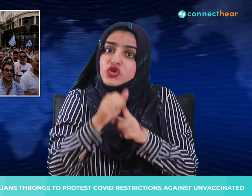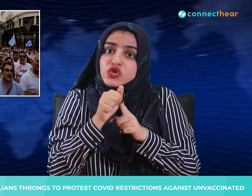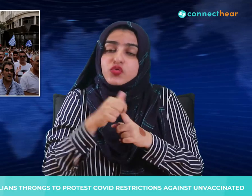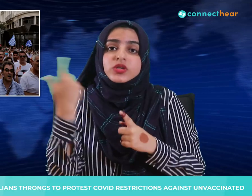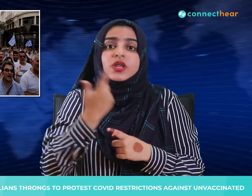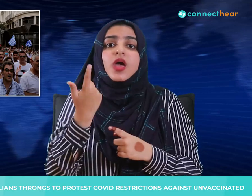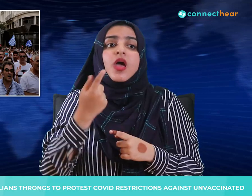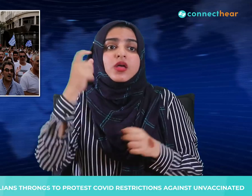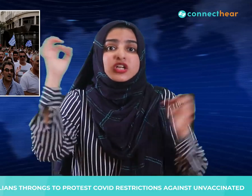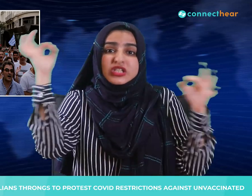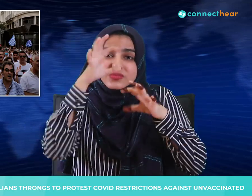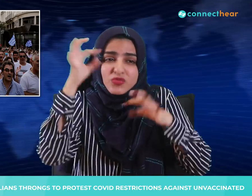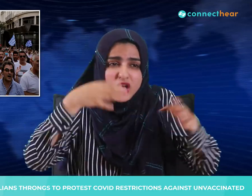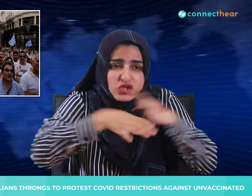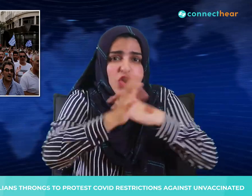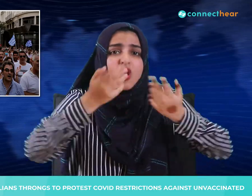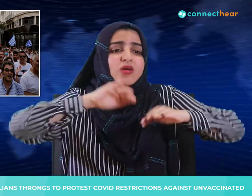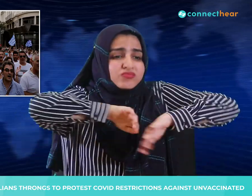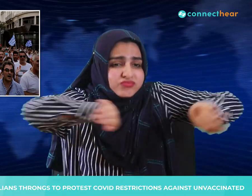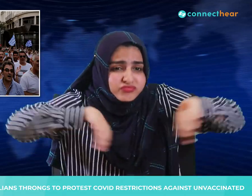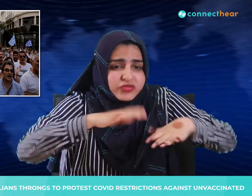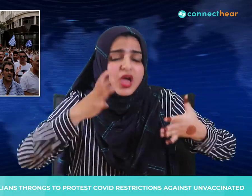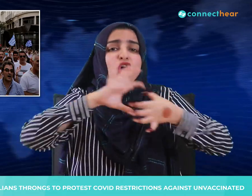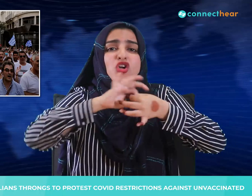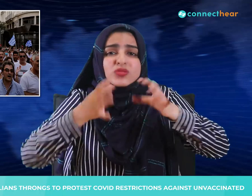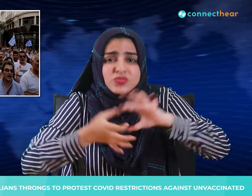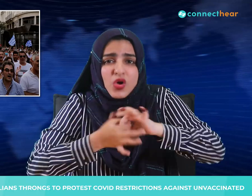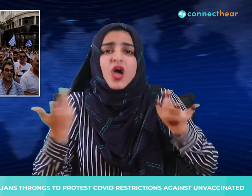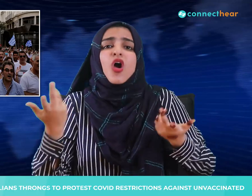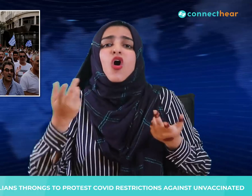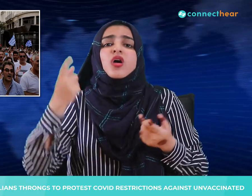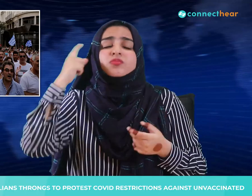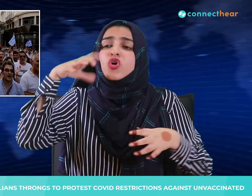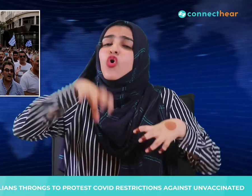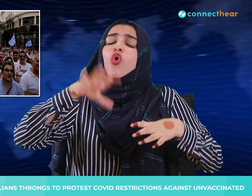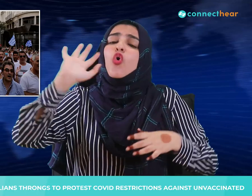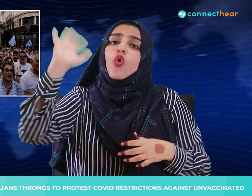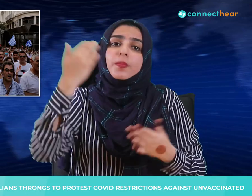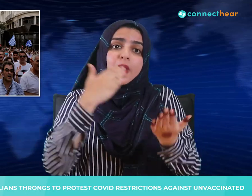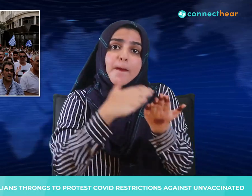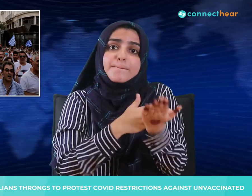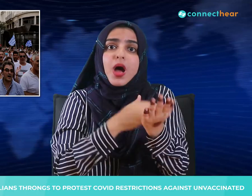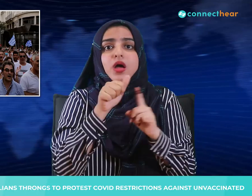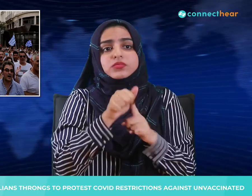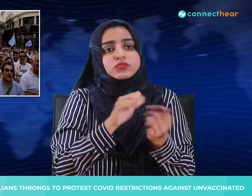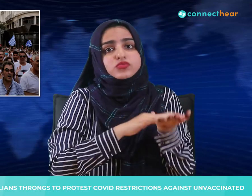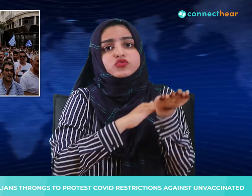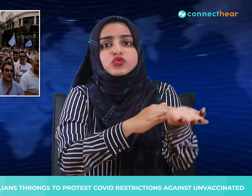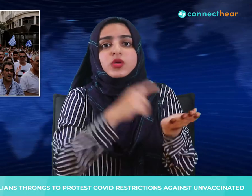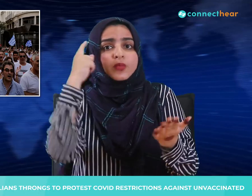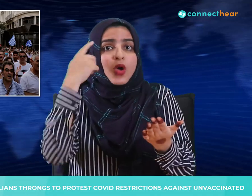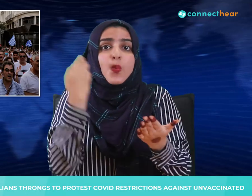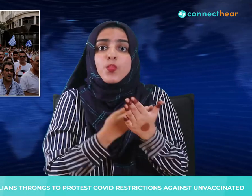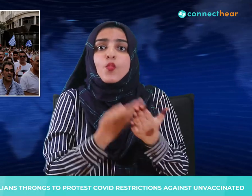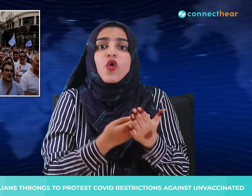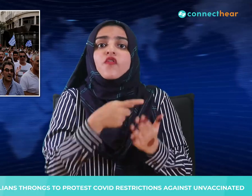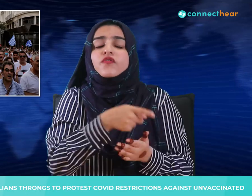museums, indoor swimming pools or sports stadiums. It will serve as proof that bearers have